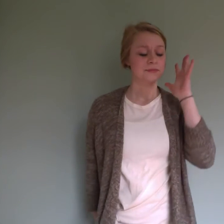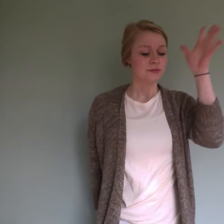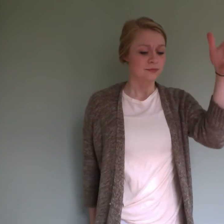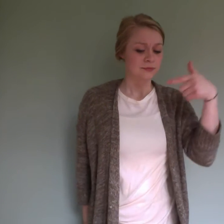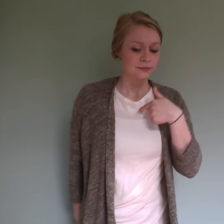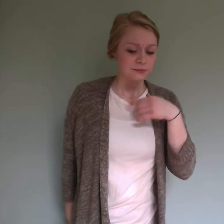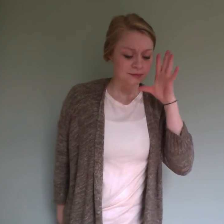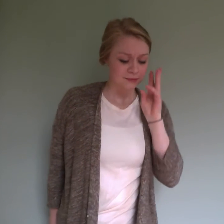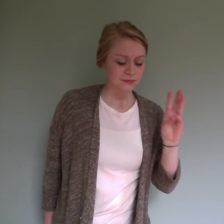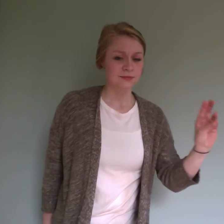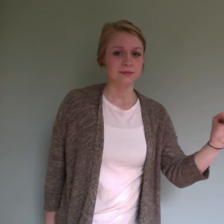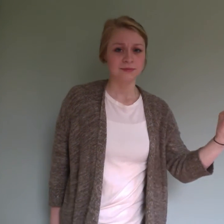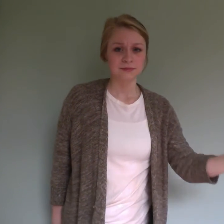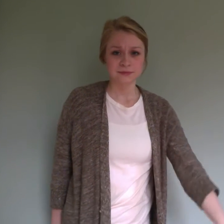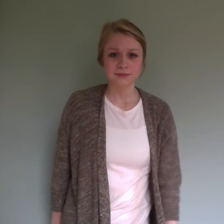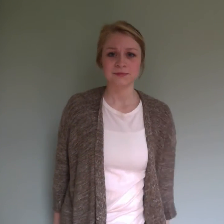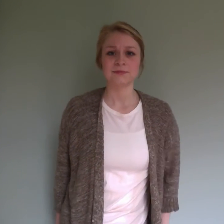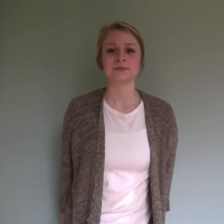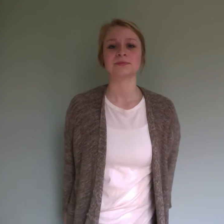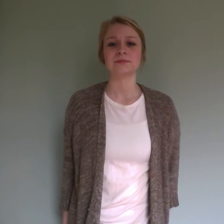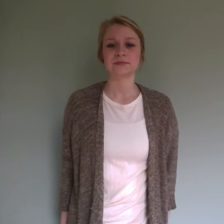Soon I'll be 60 years old